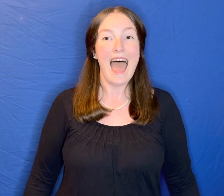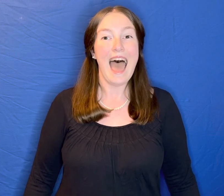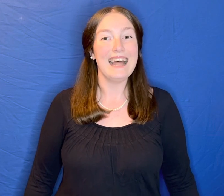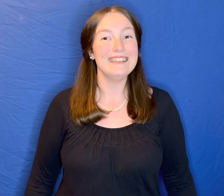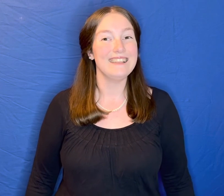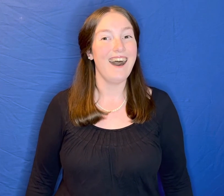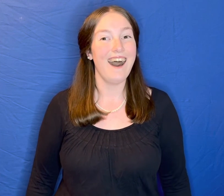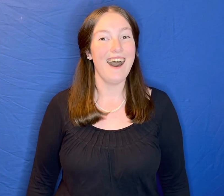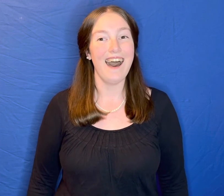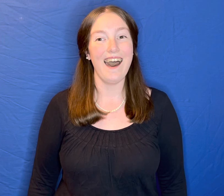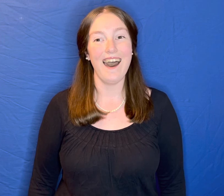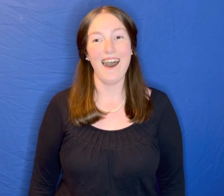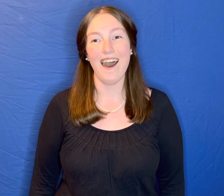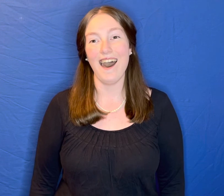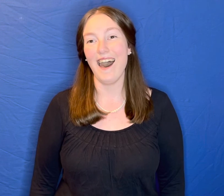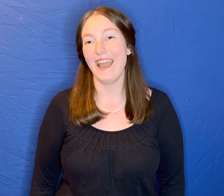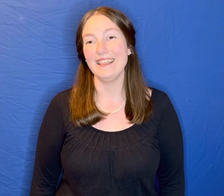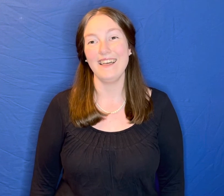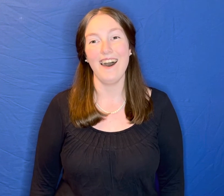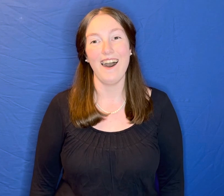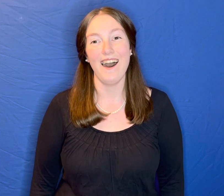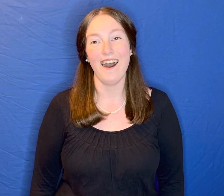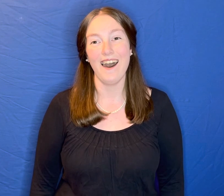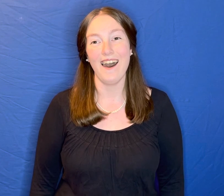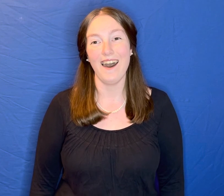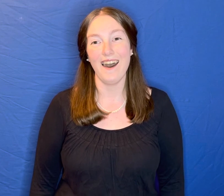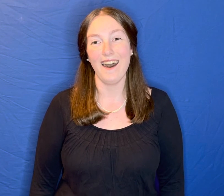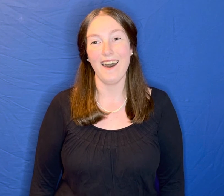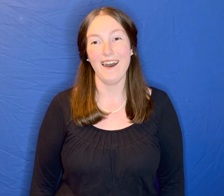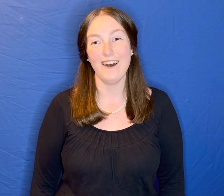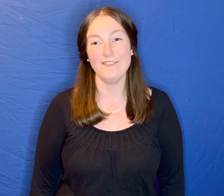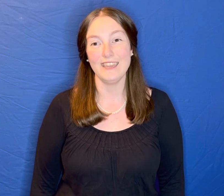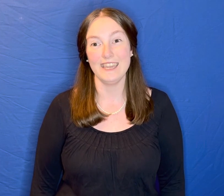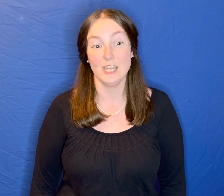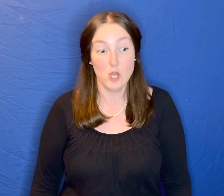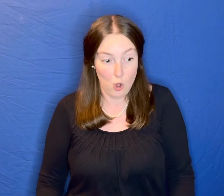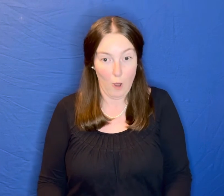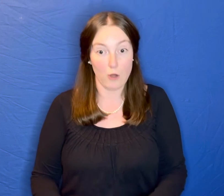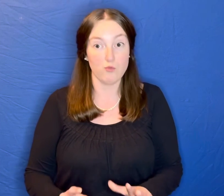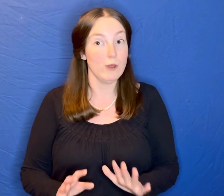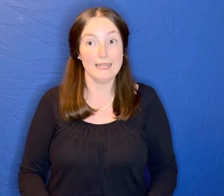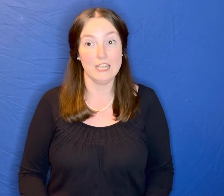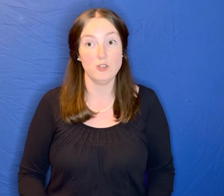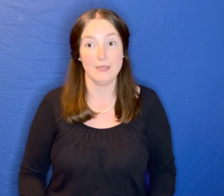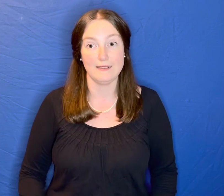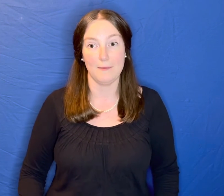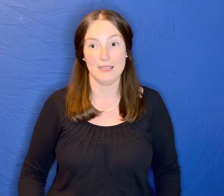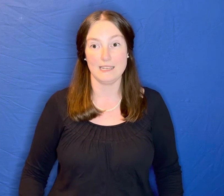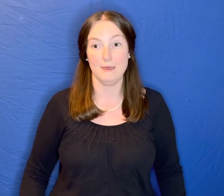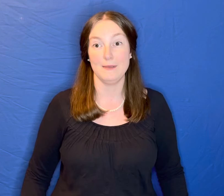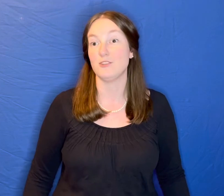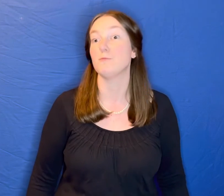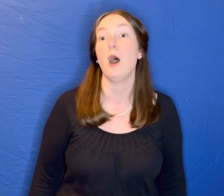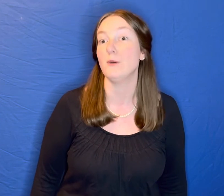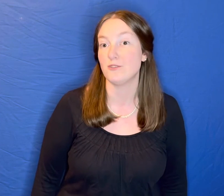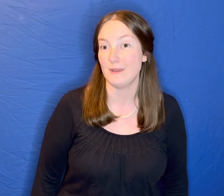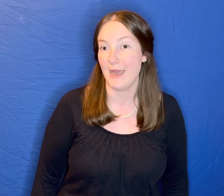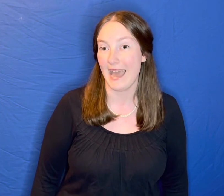And I love you are really doing something to me, Mr. Poetry Man.